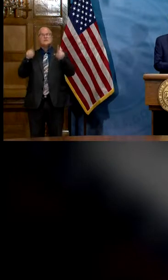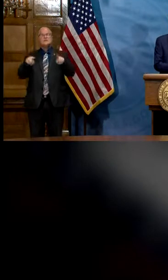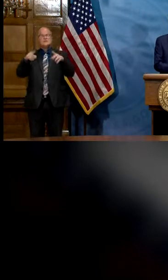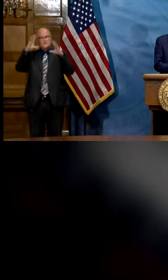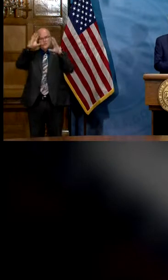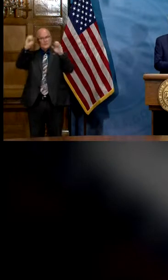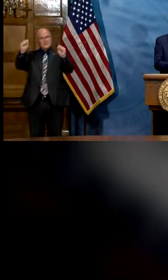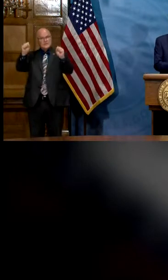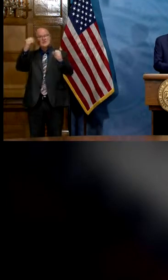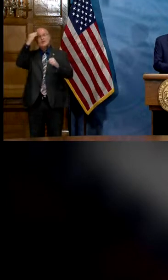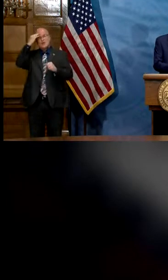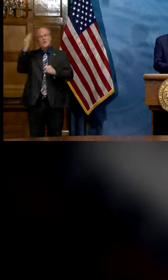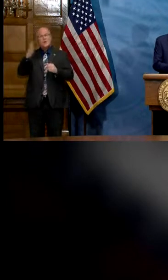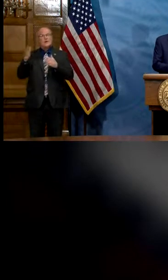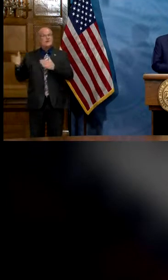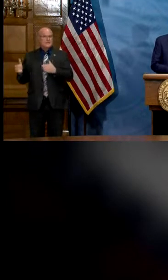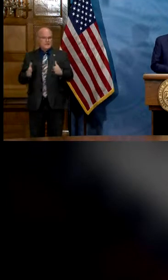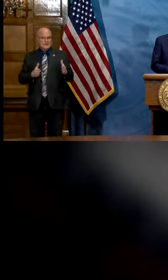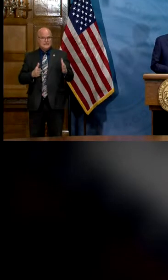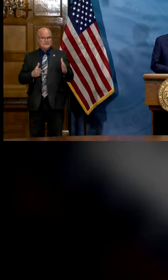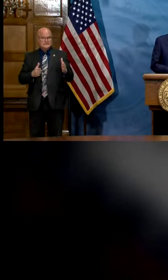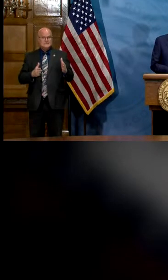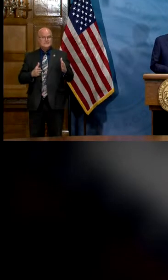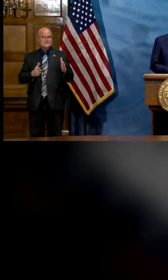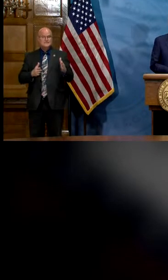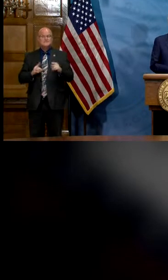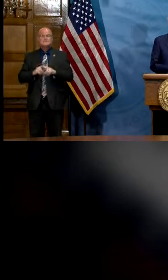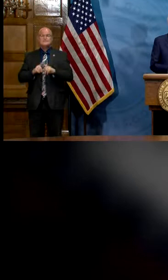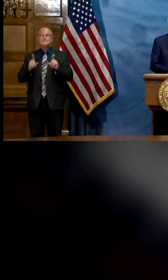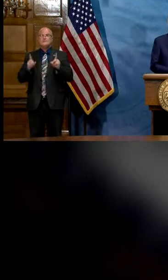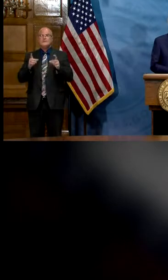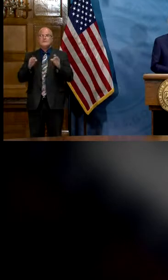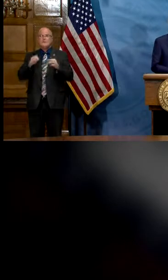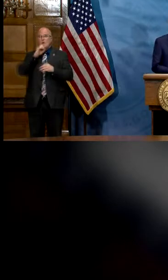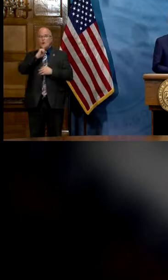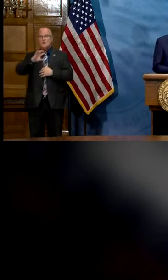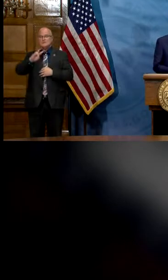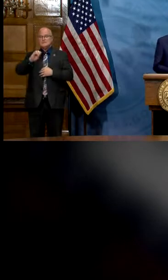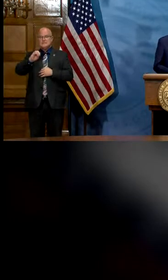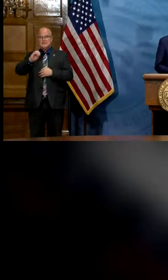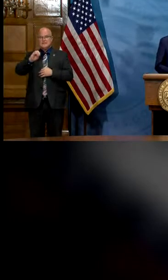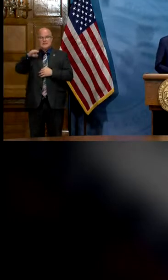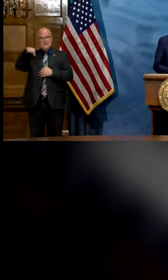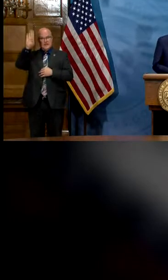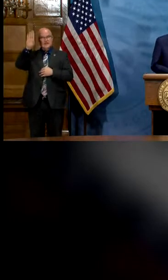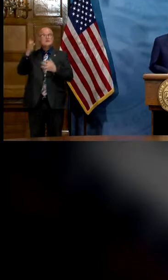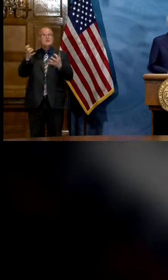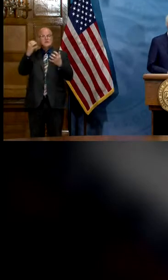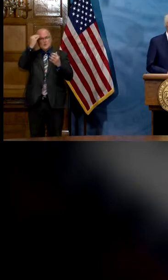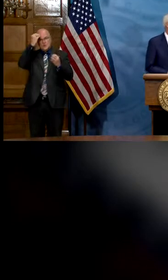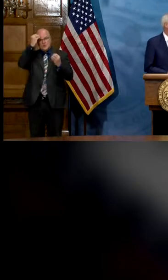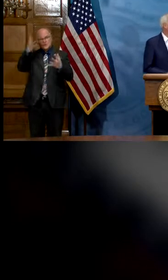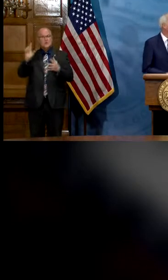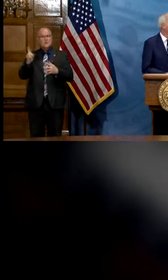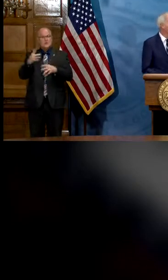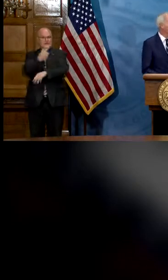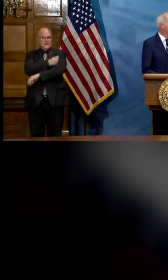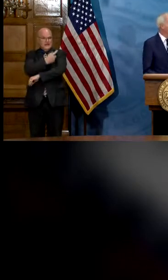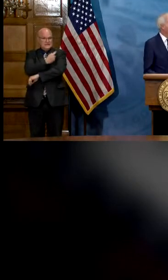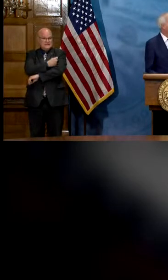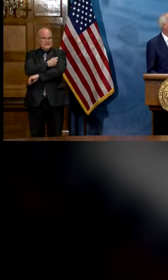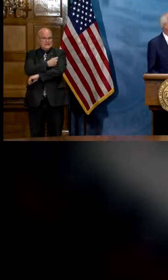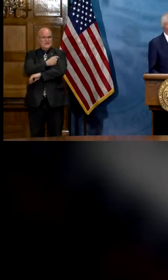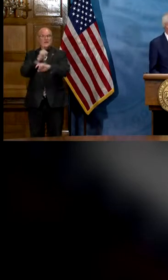their superintendent to know what the plan is but if you're 70 plus you want to know information about where to get a vaccine